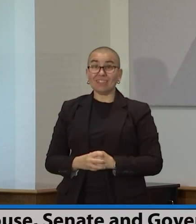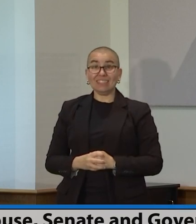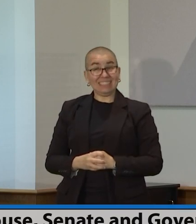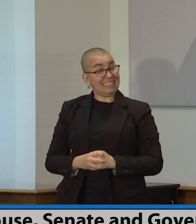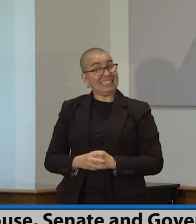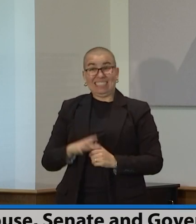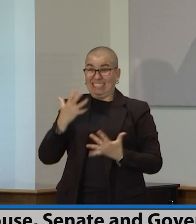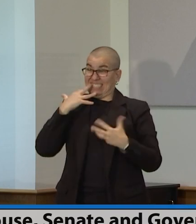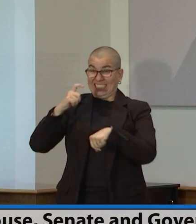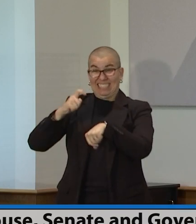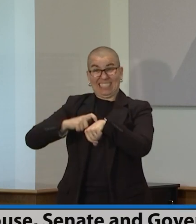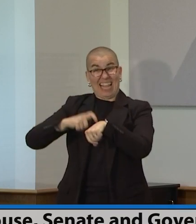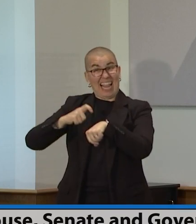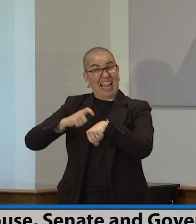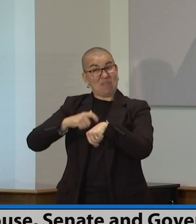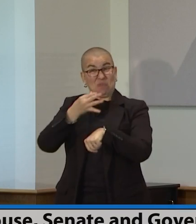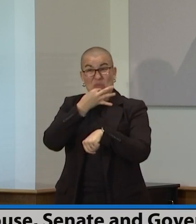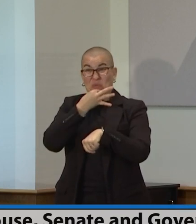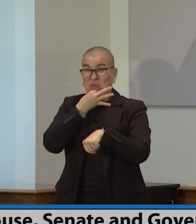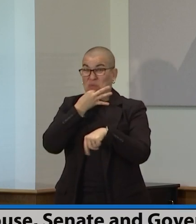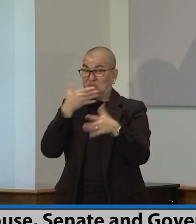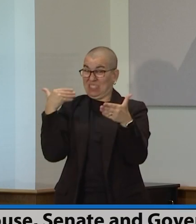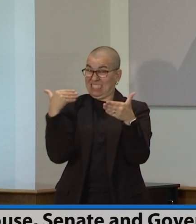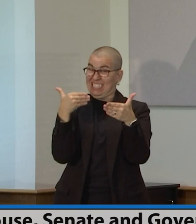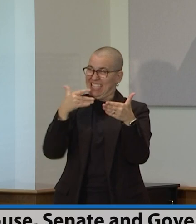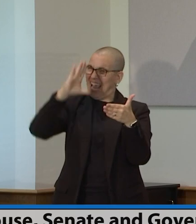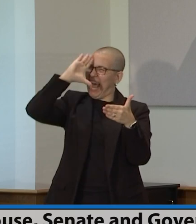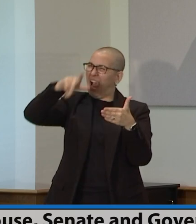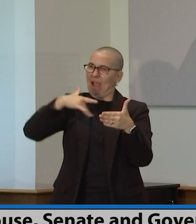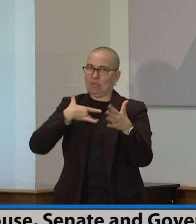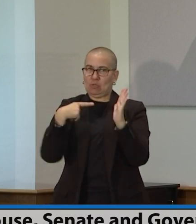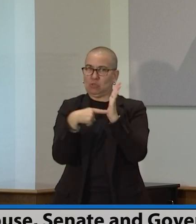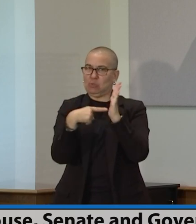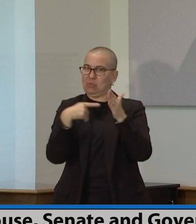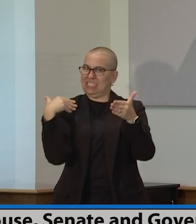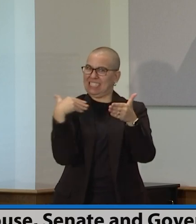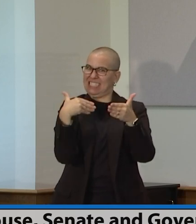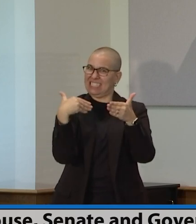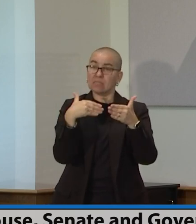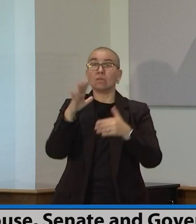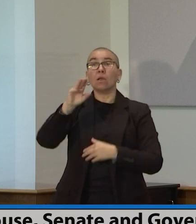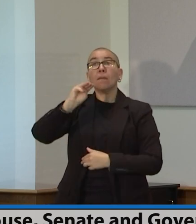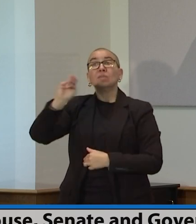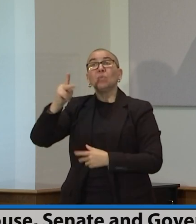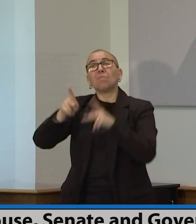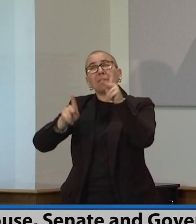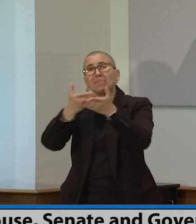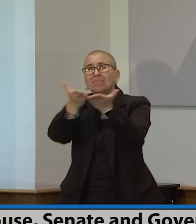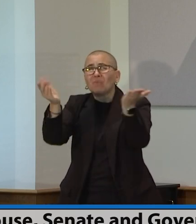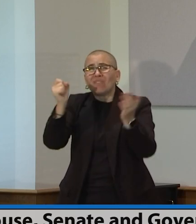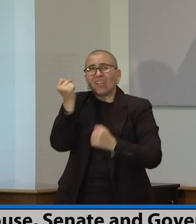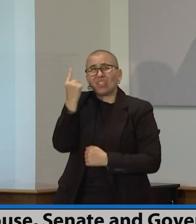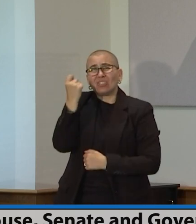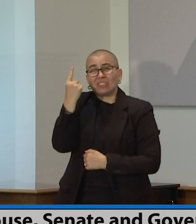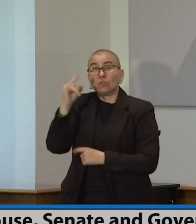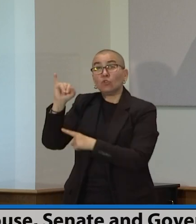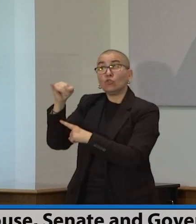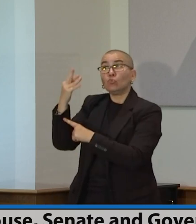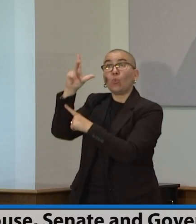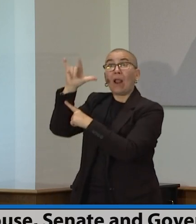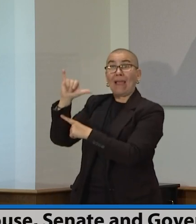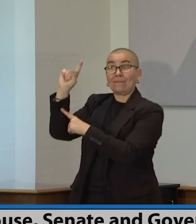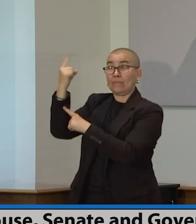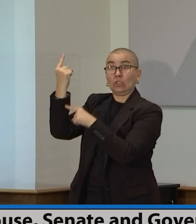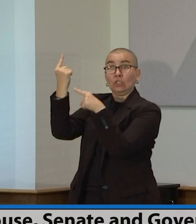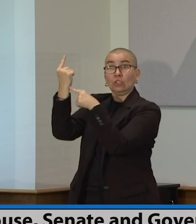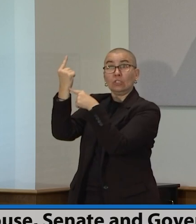It's kind of the nature of it. But I think for Minnesotans to understand this, that it's July 1st. The legislative process, it's tough.